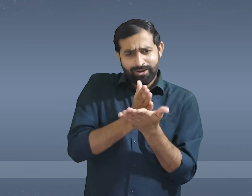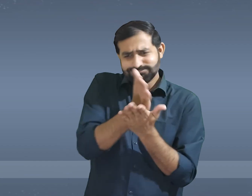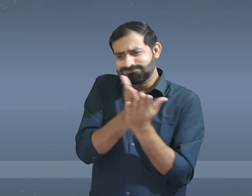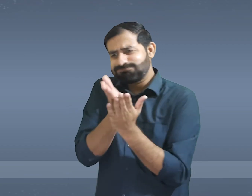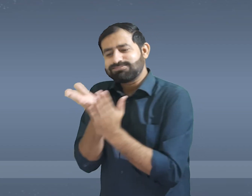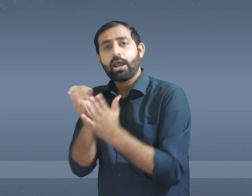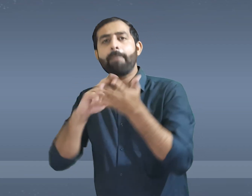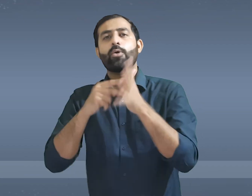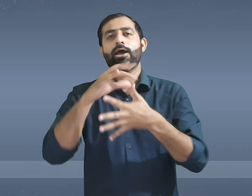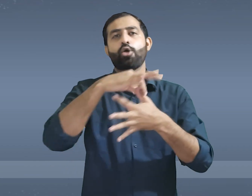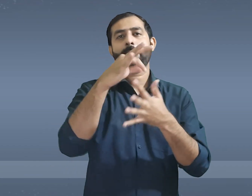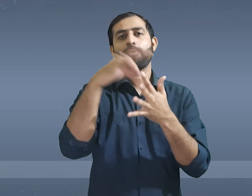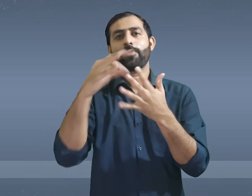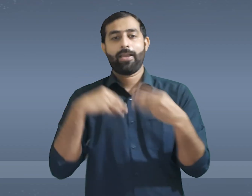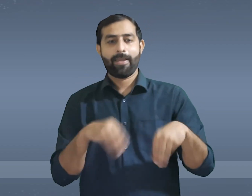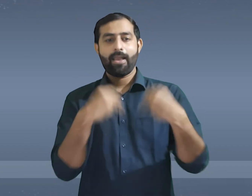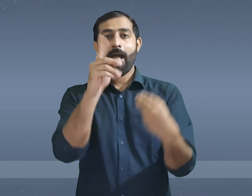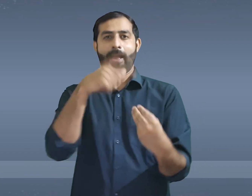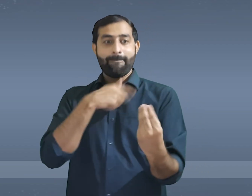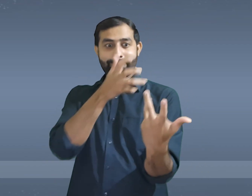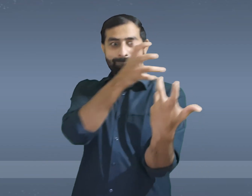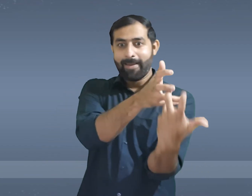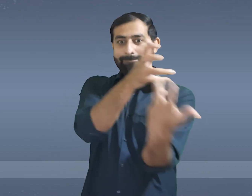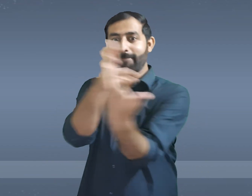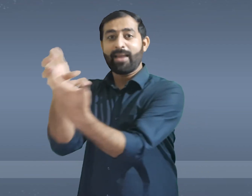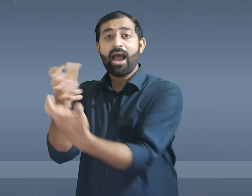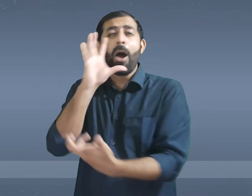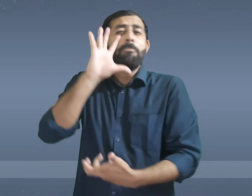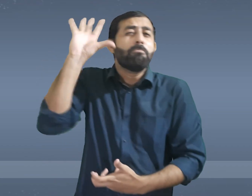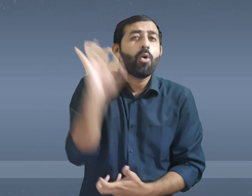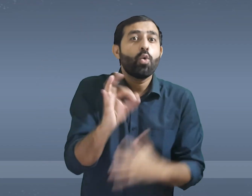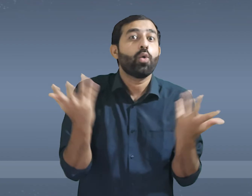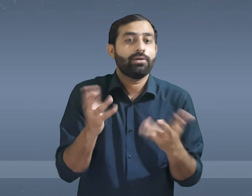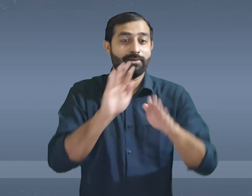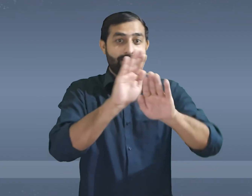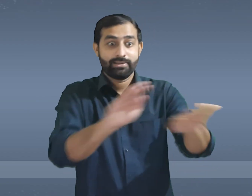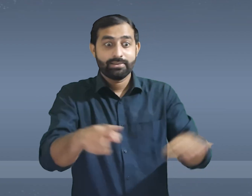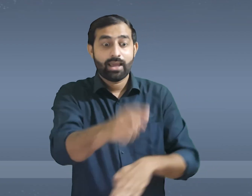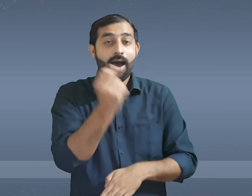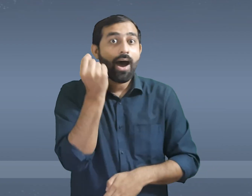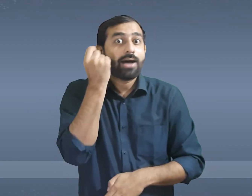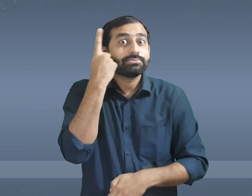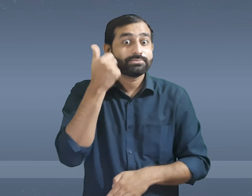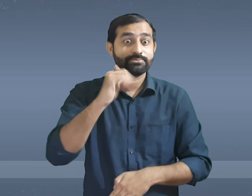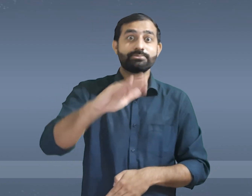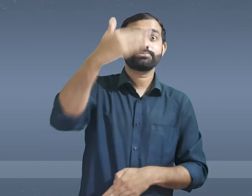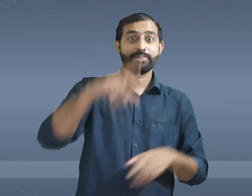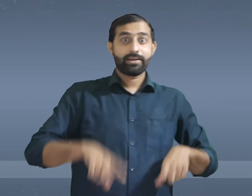in deaf education. There are so many options available. What important is the deaf children